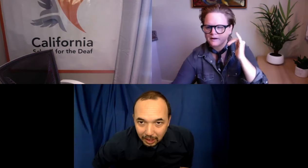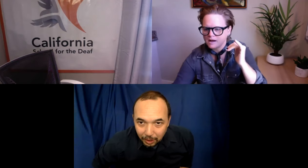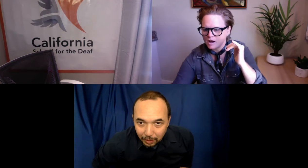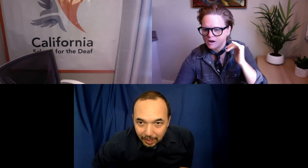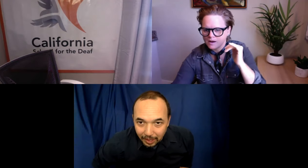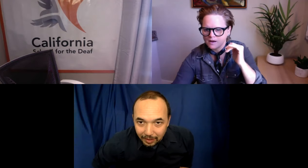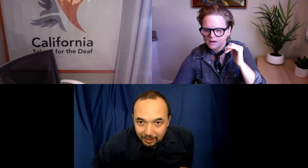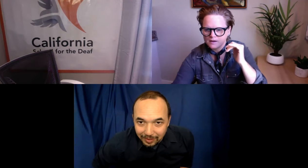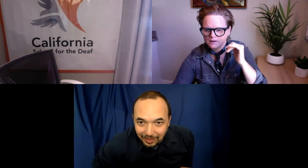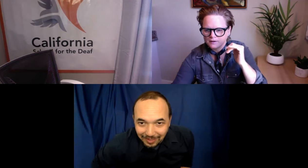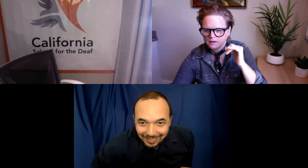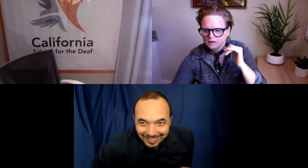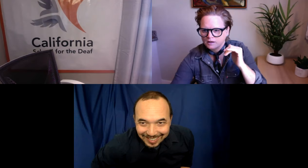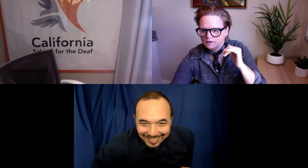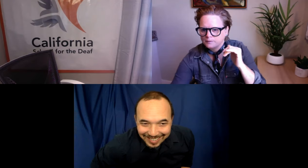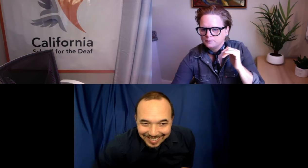Okay.